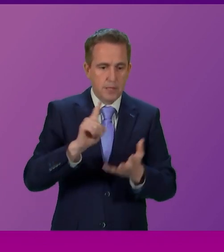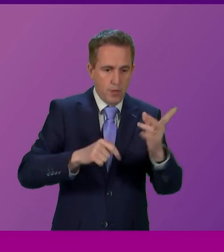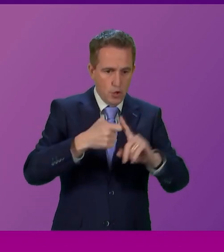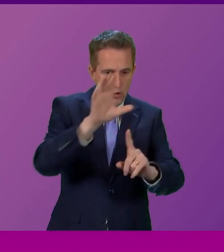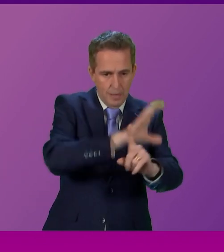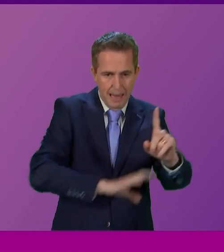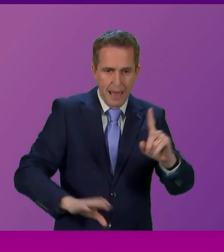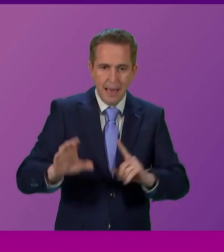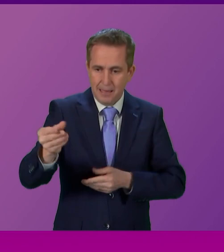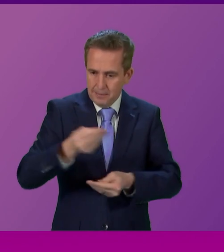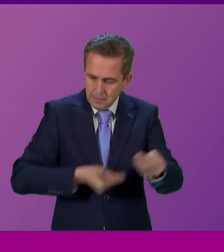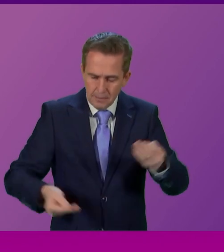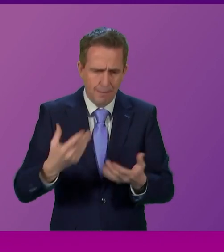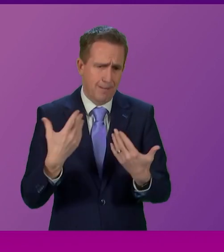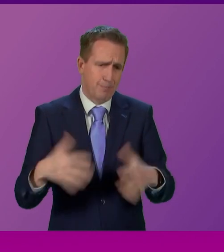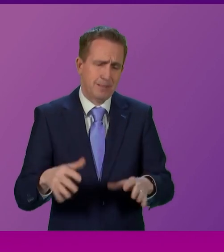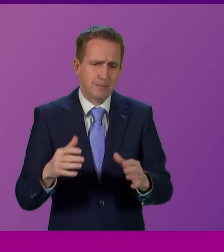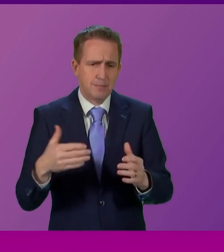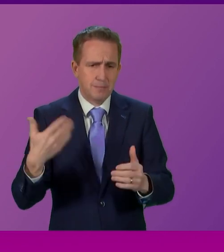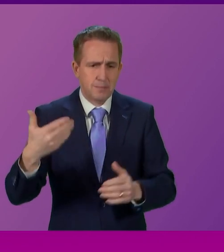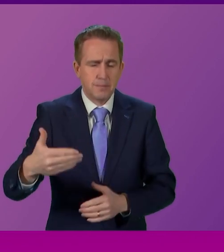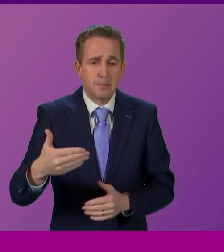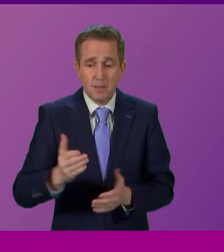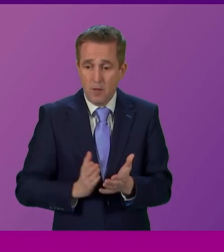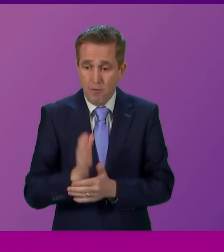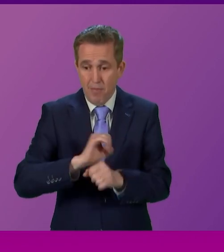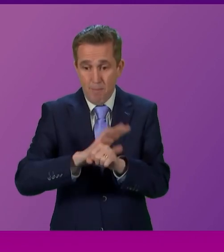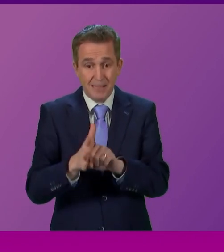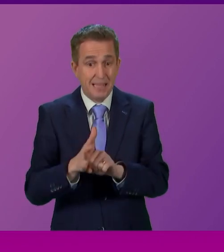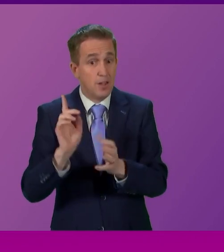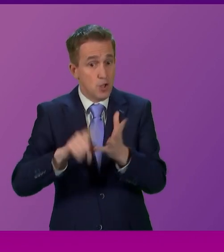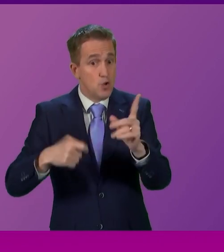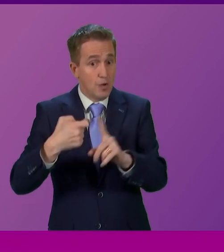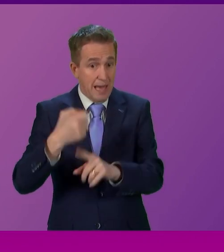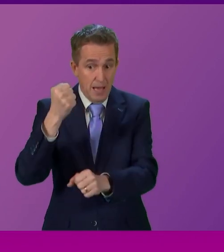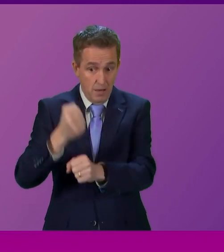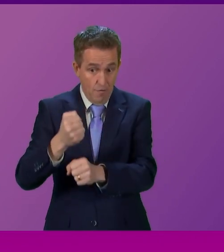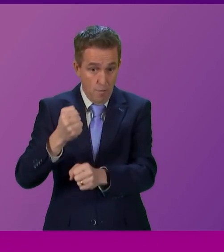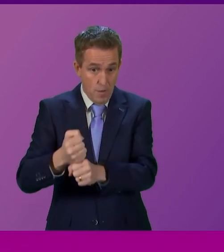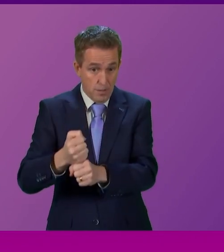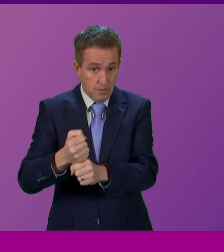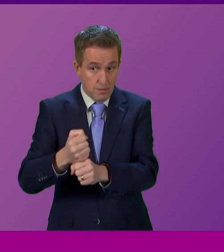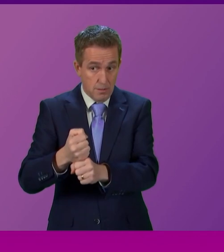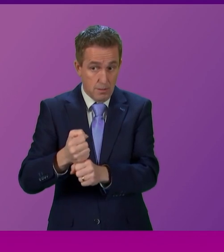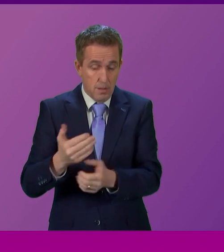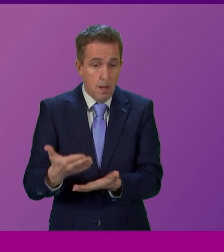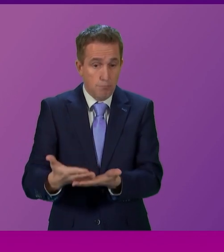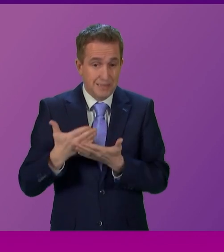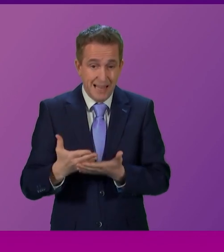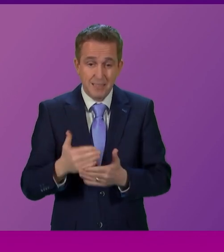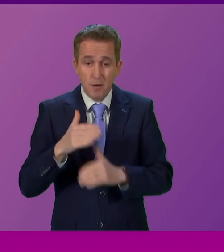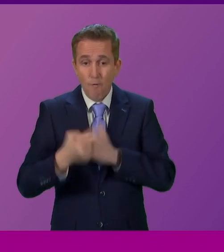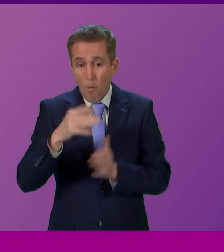UK. Let's also remember that during the pandemic, the UK government protected almost a million Scottish